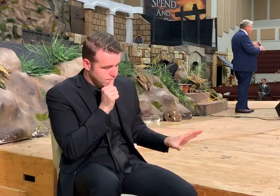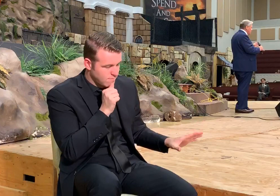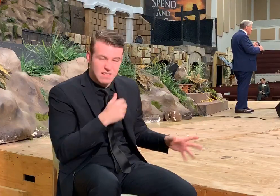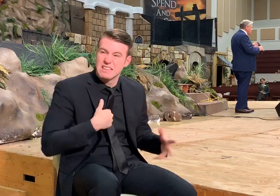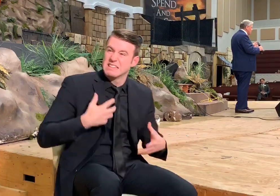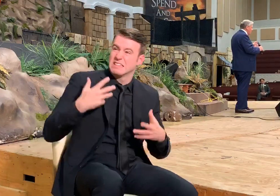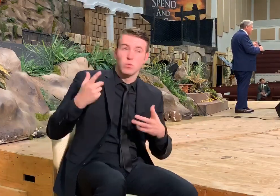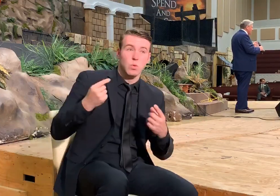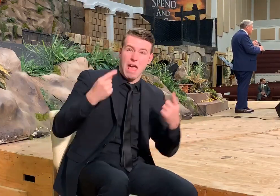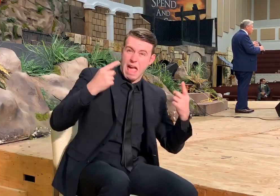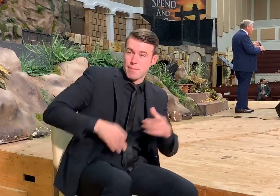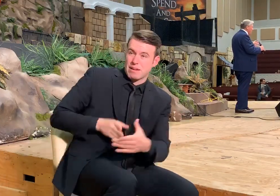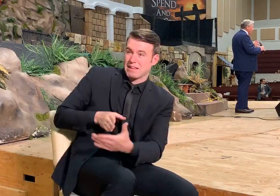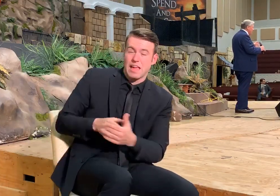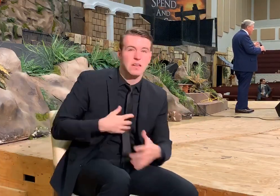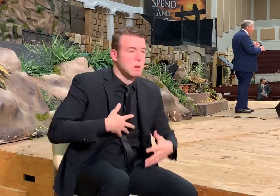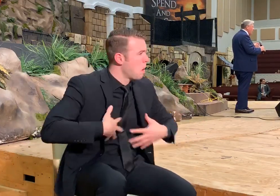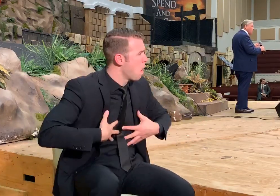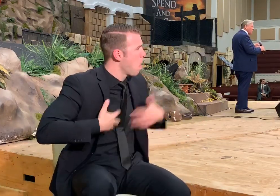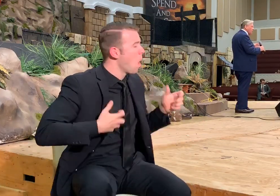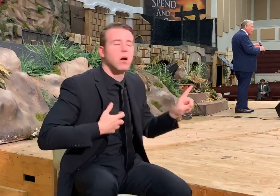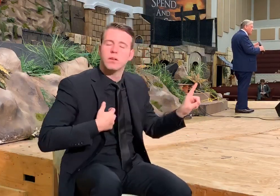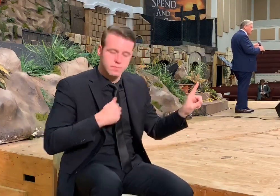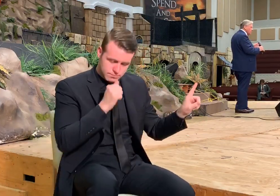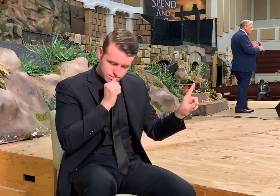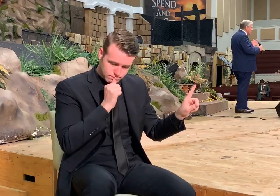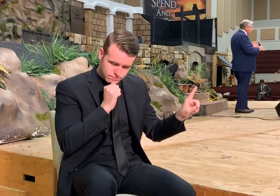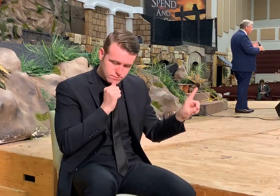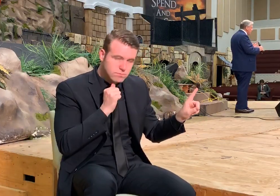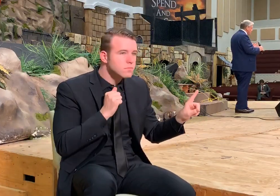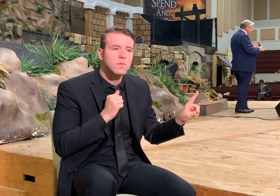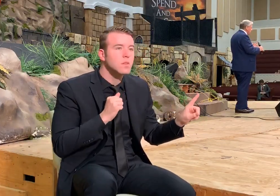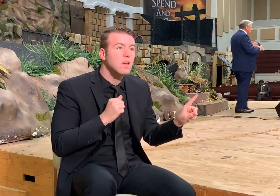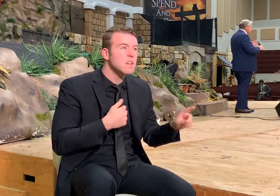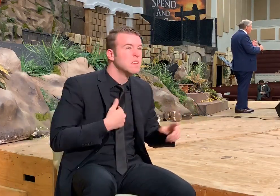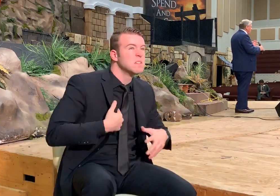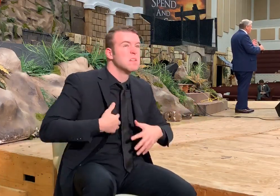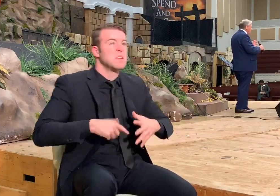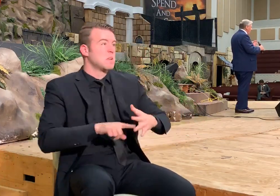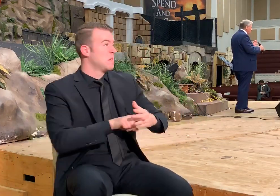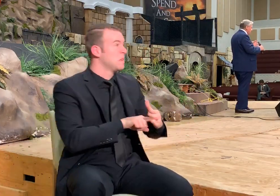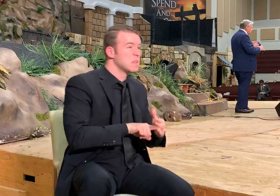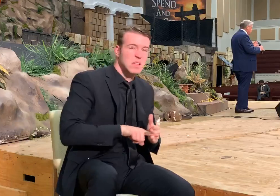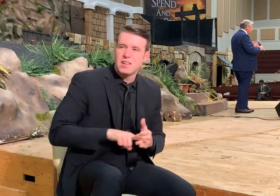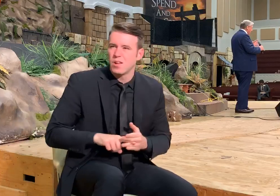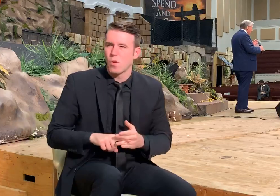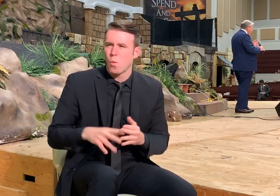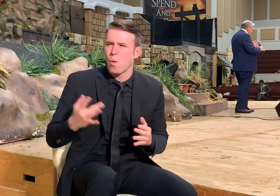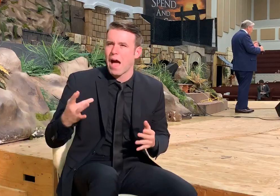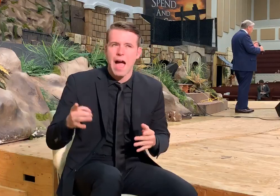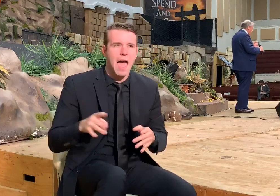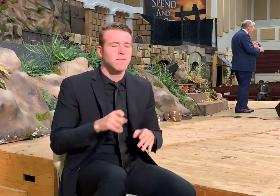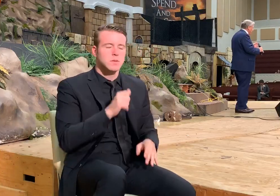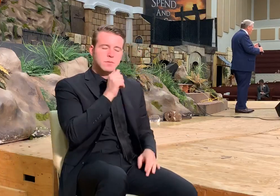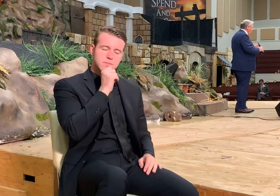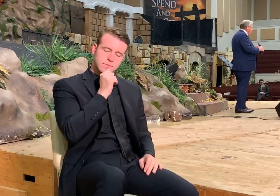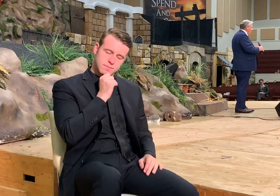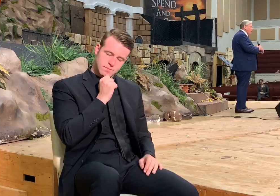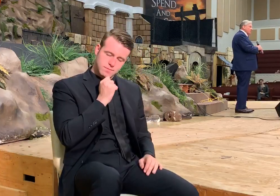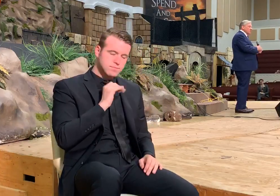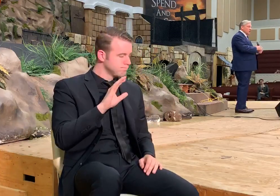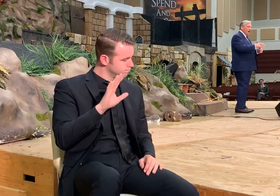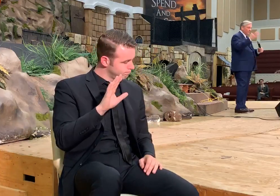so angry that you just say I'm going to just run out and run. But where are going to run to? There is nowhere to run to. So you have to suck it up and say,